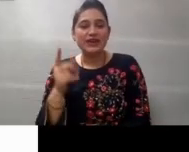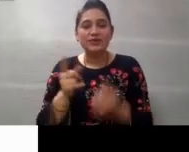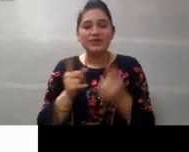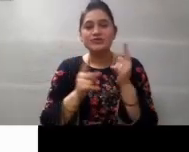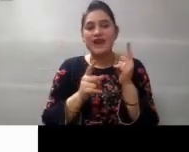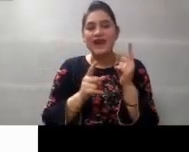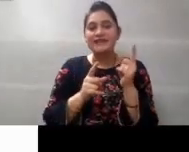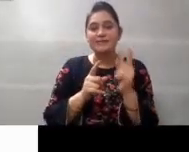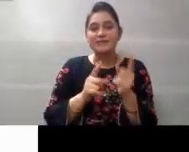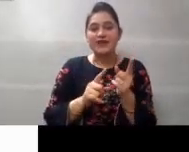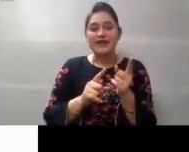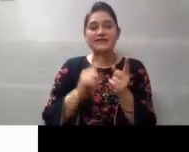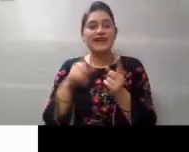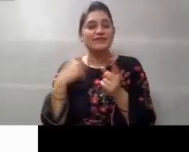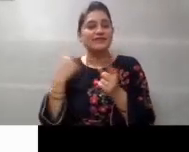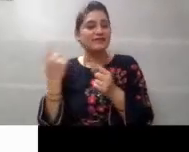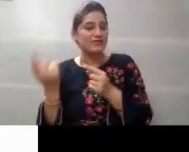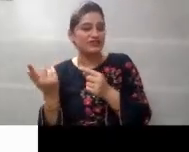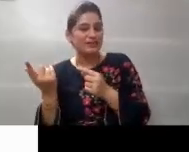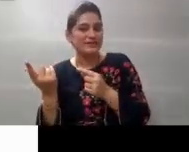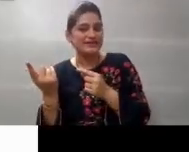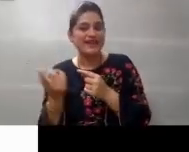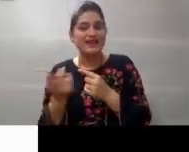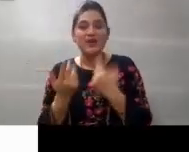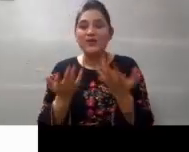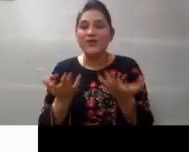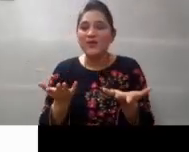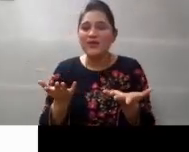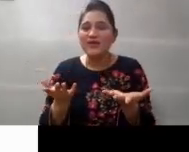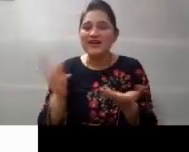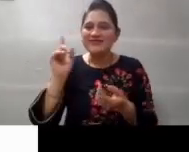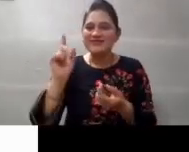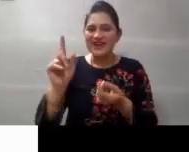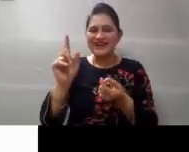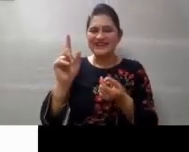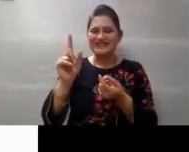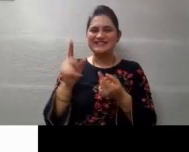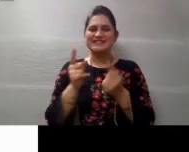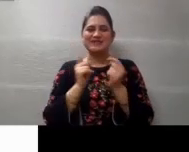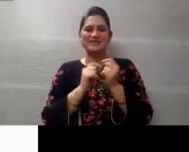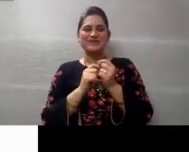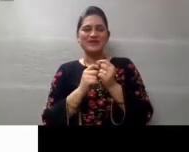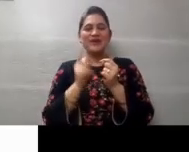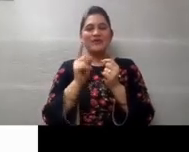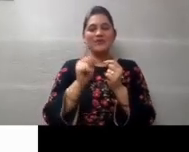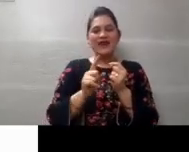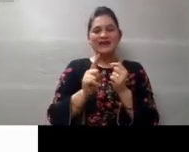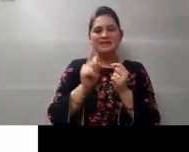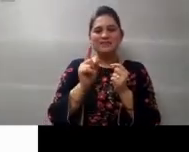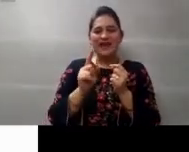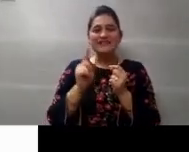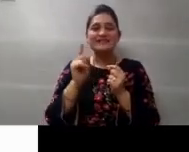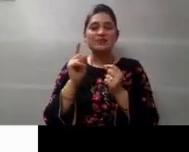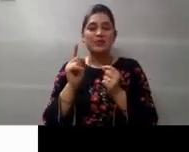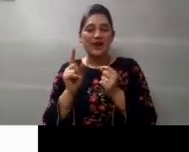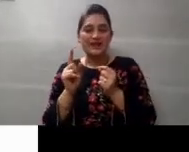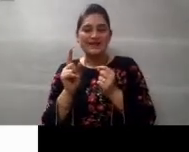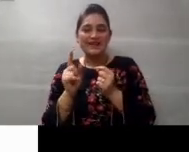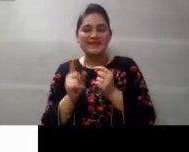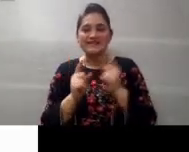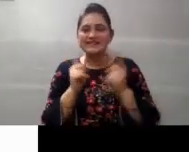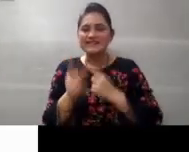let's see. We are going to add number one tile with which number tile? Oh, one. So, one plus